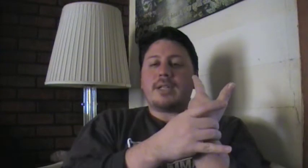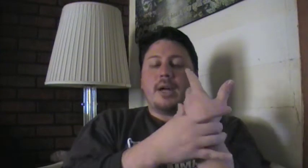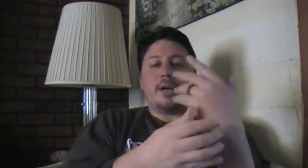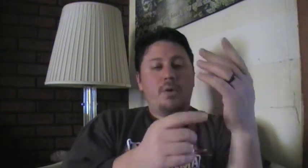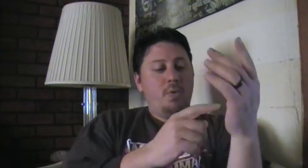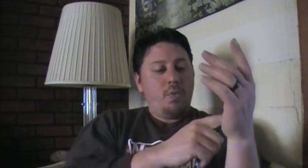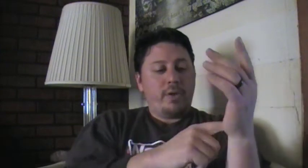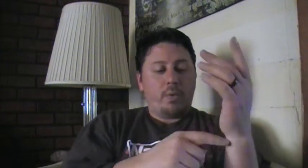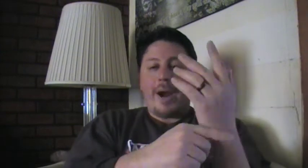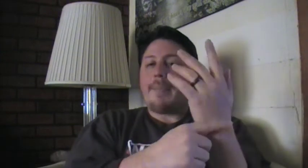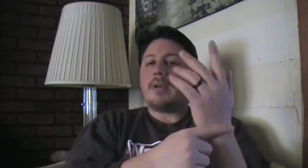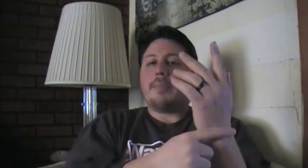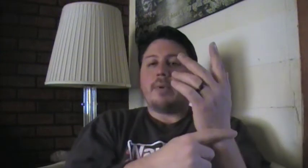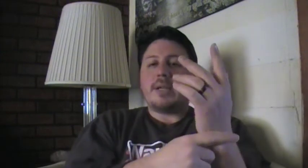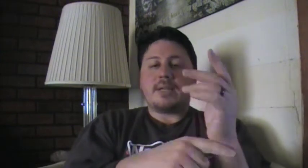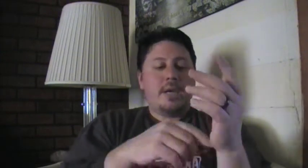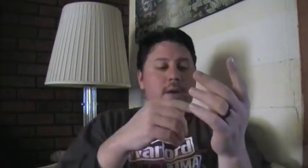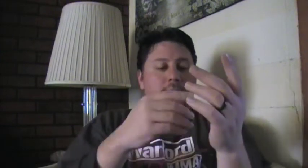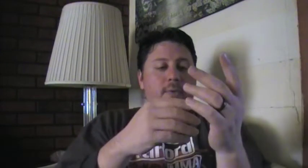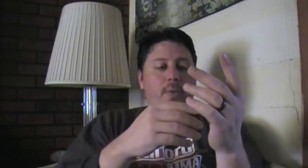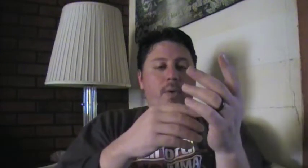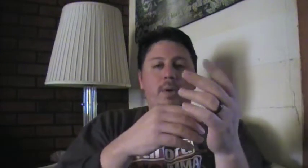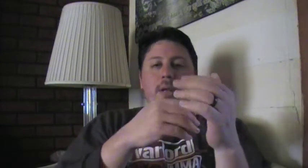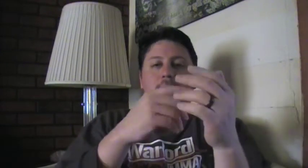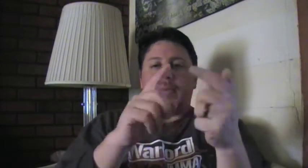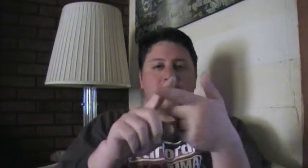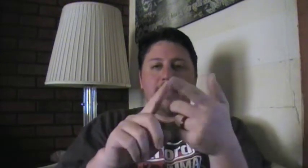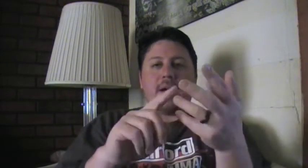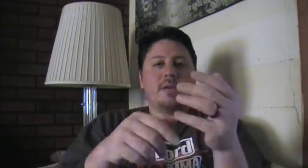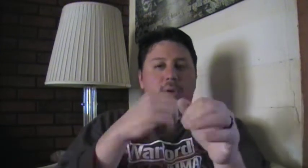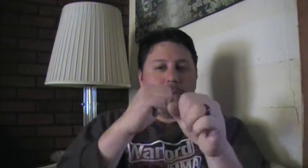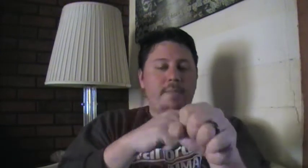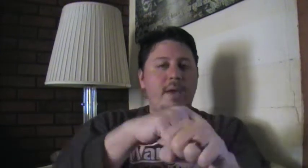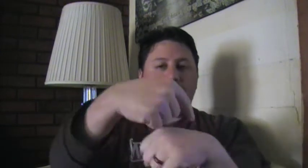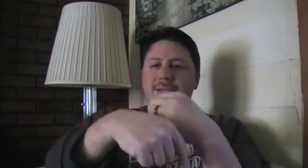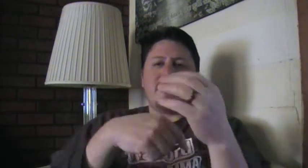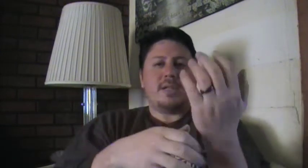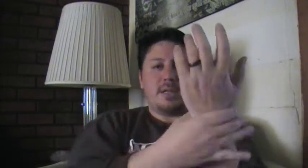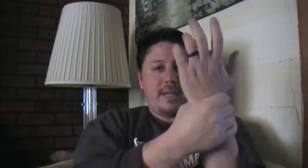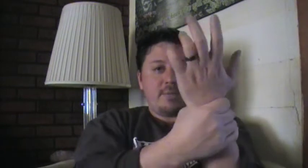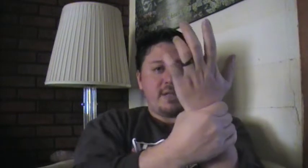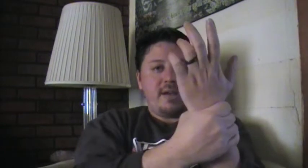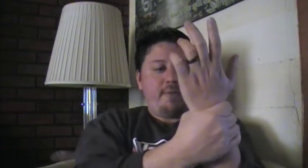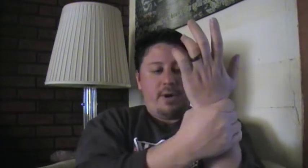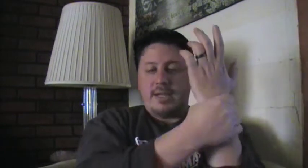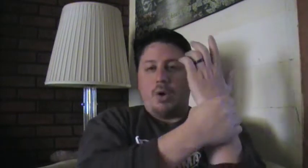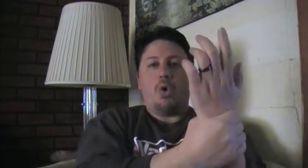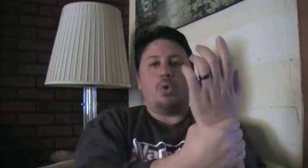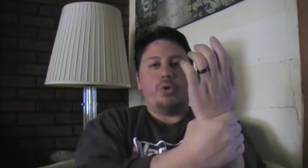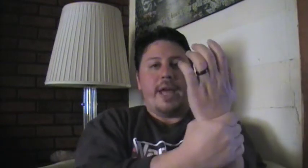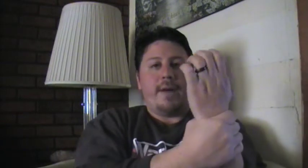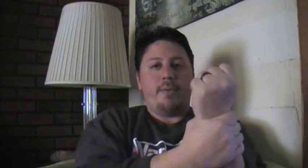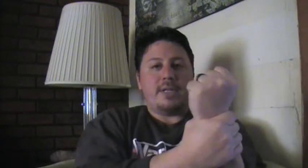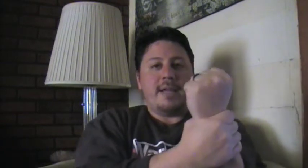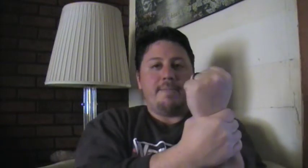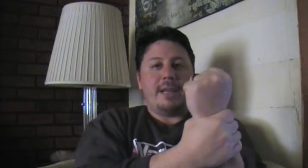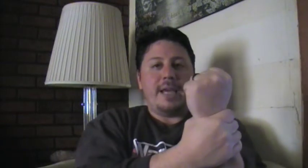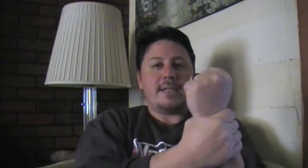lock with a wrapped-up wrist for, say, boxing or MMA because it's just – that's what it's there for. It's to hold that wrist in place.